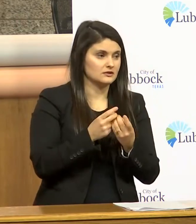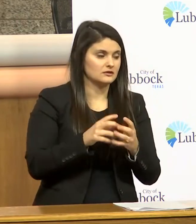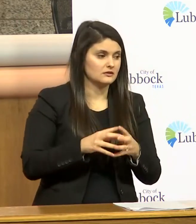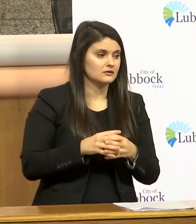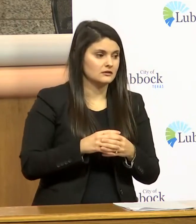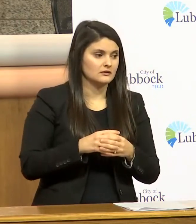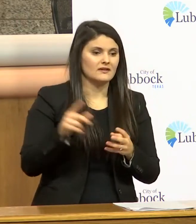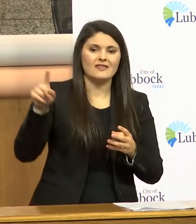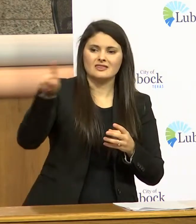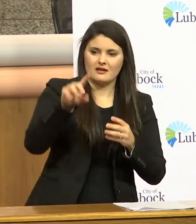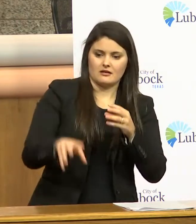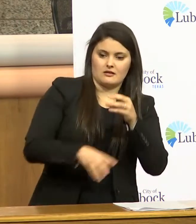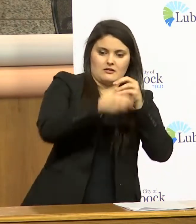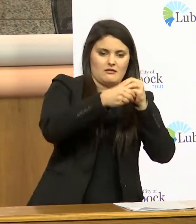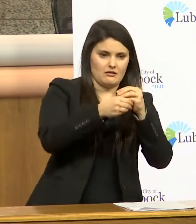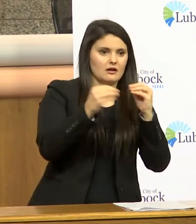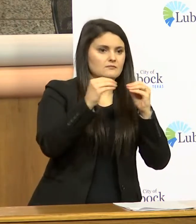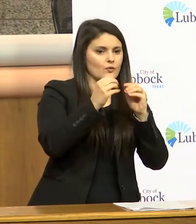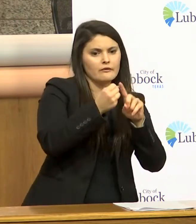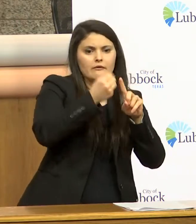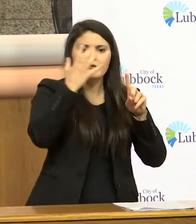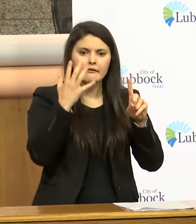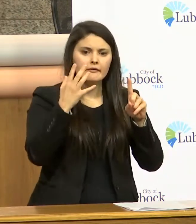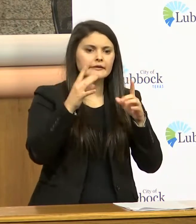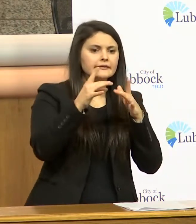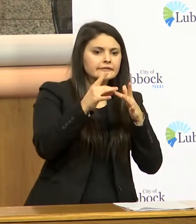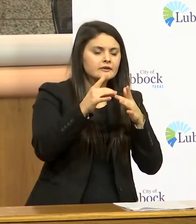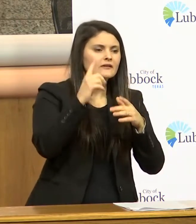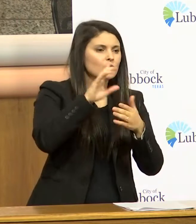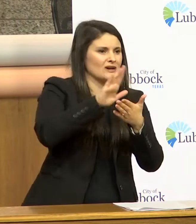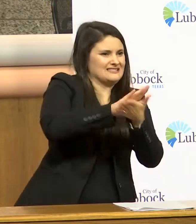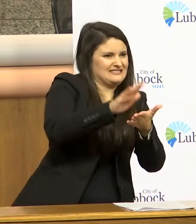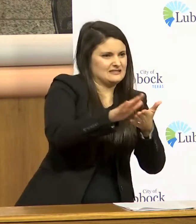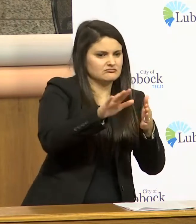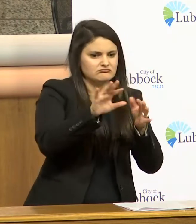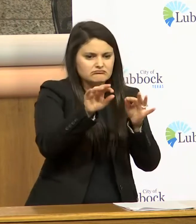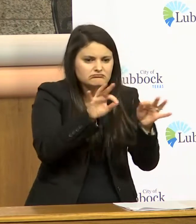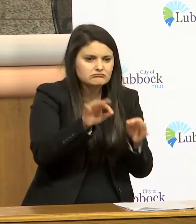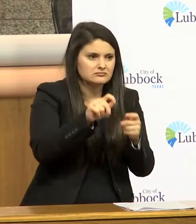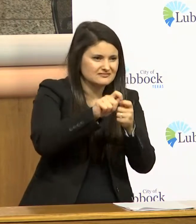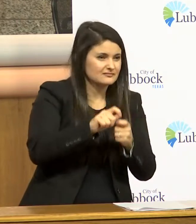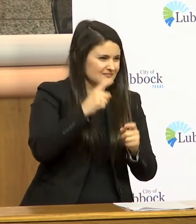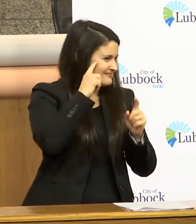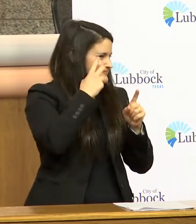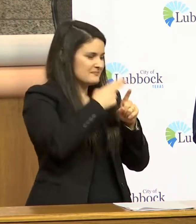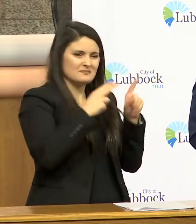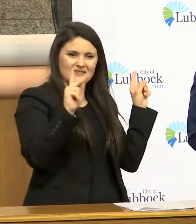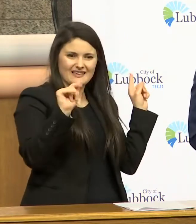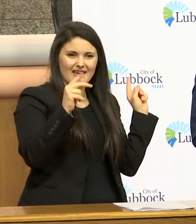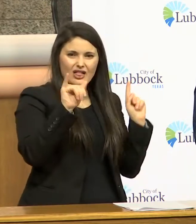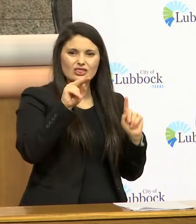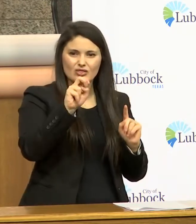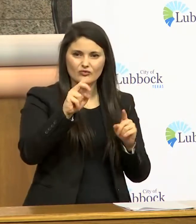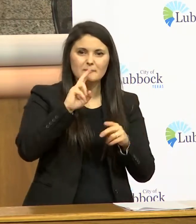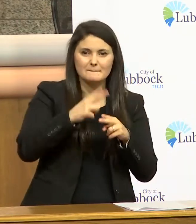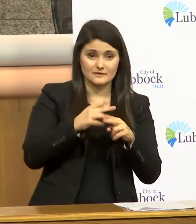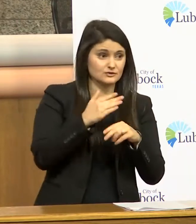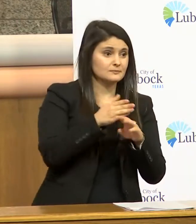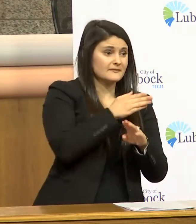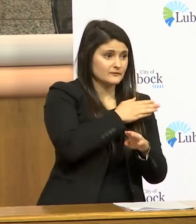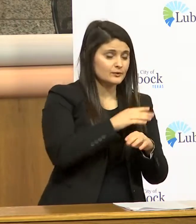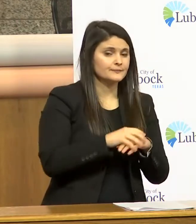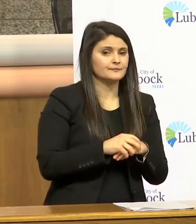add some advice some guidance around additional sanitation and cleaning you heard you heard catherine mentioned some of that earlier and